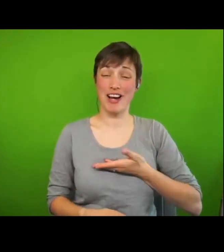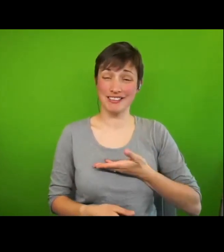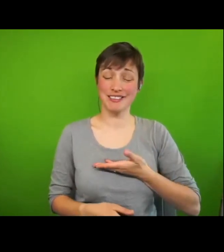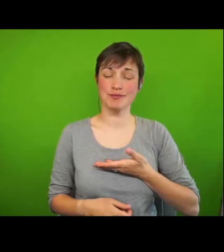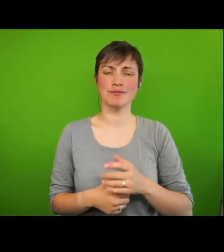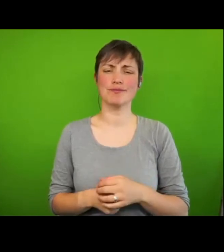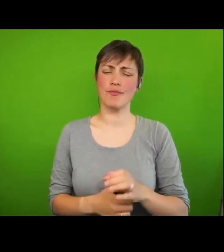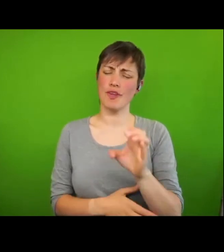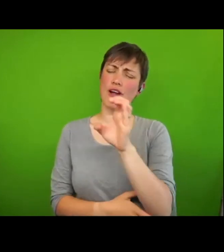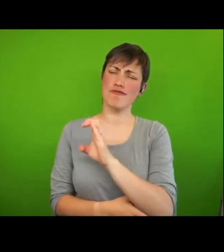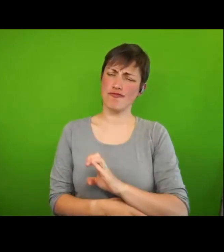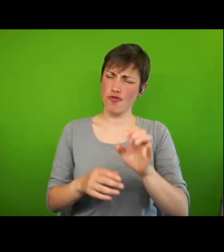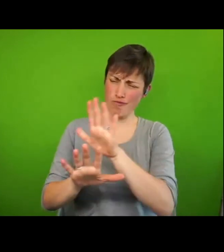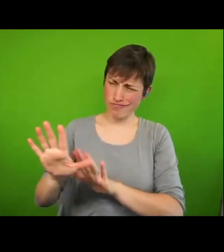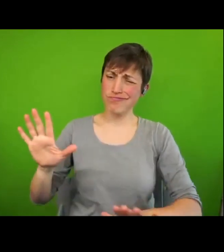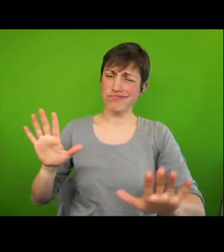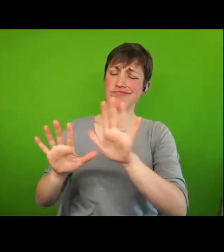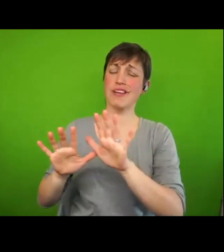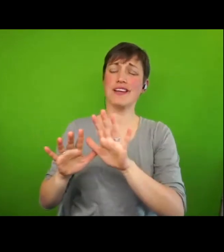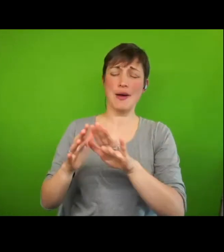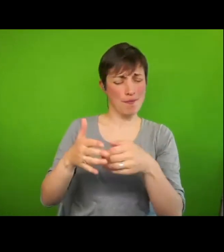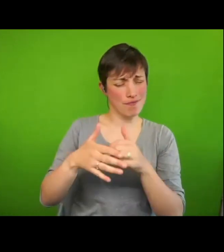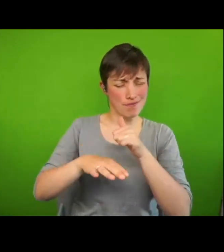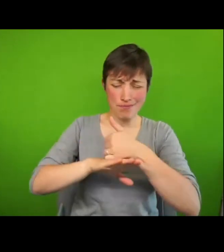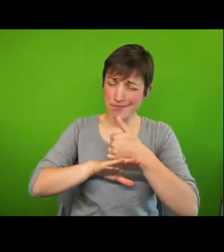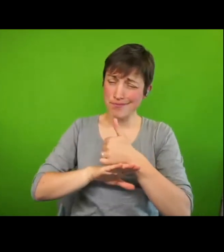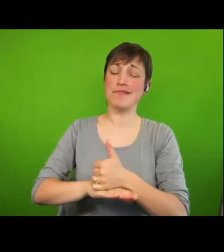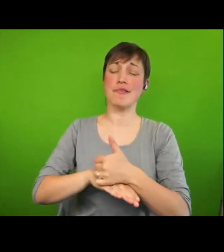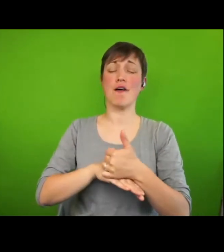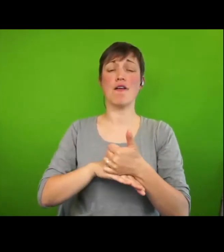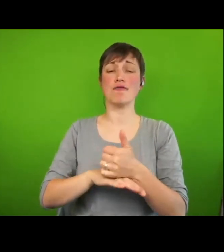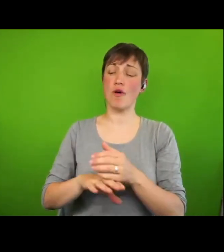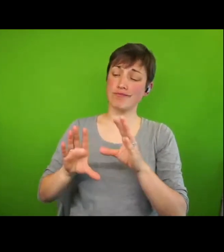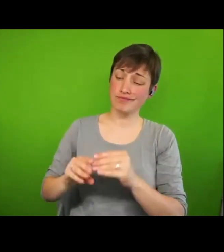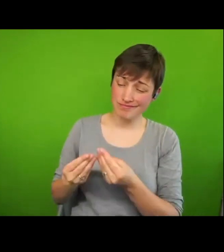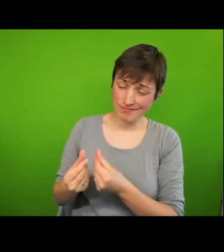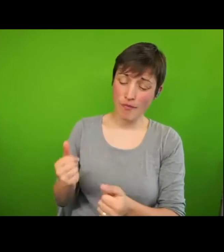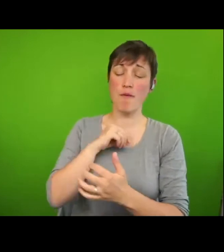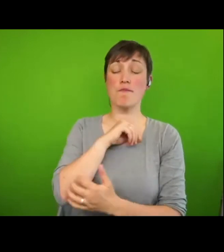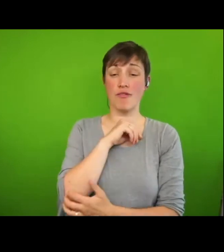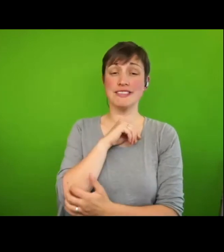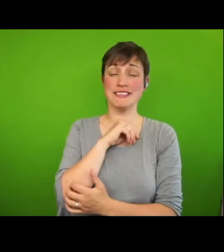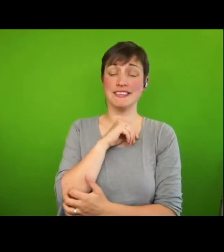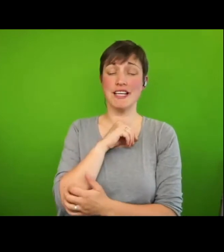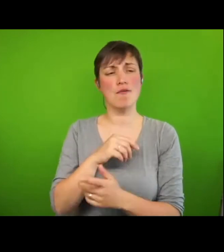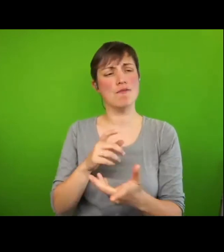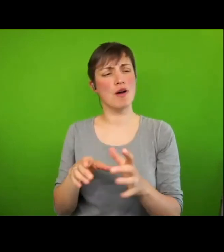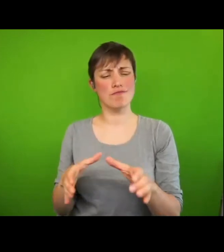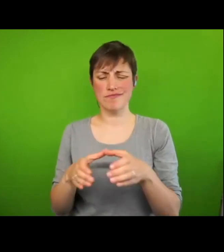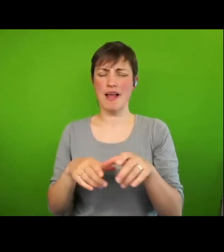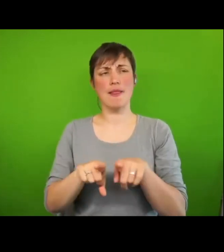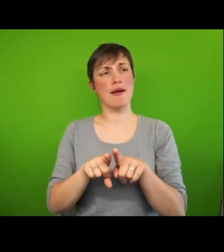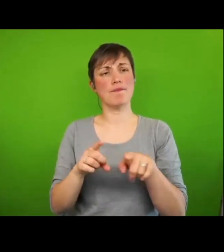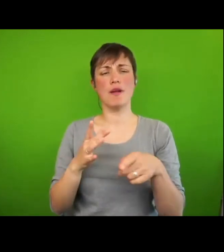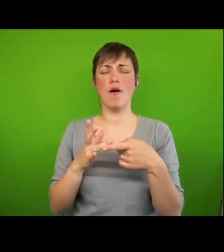rights underpins the anti-poverty strategy propounded by the European Anti-Poverty Network. An organisation such as Oxfam